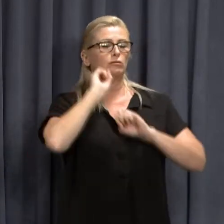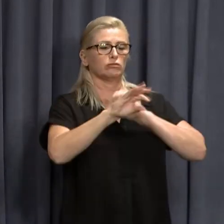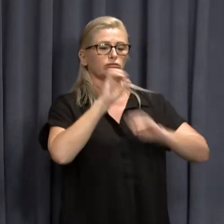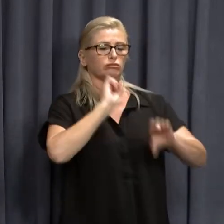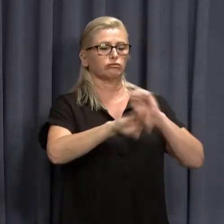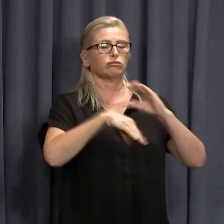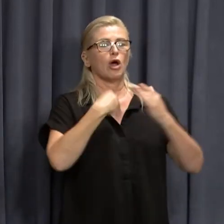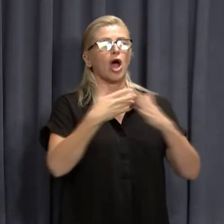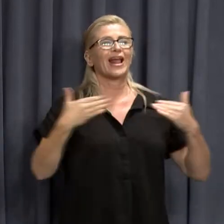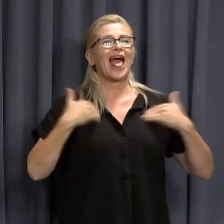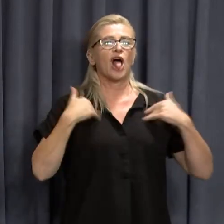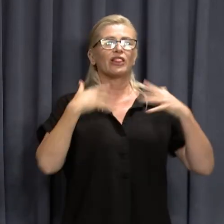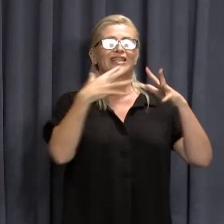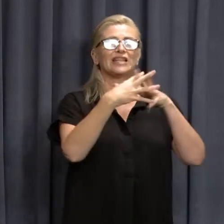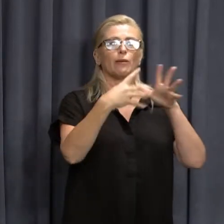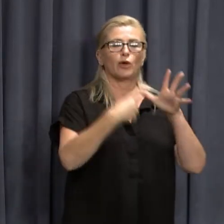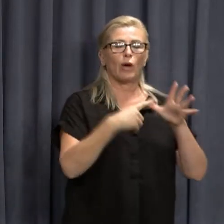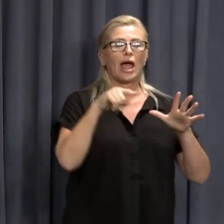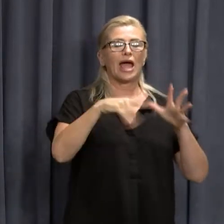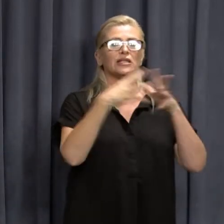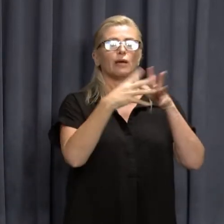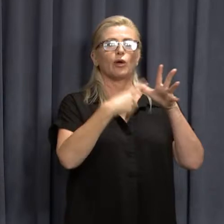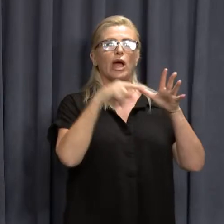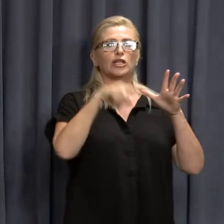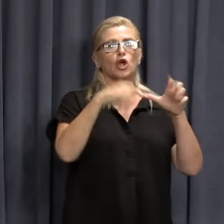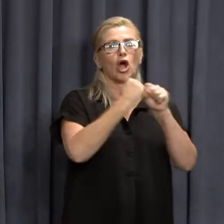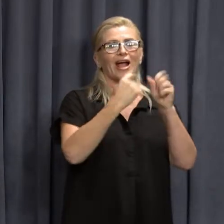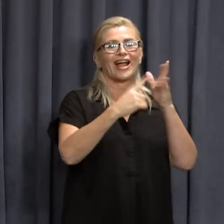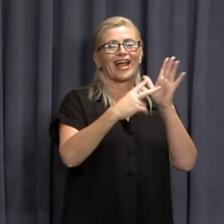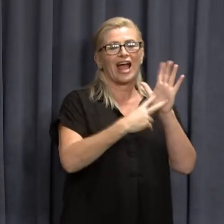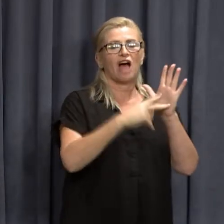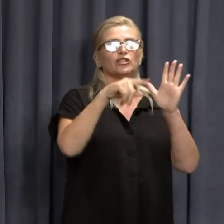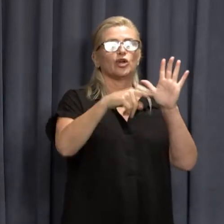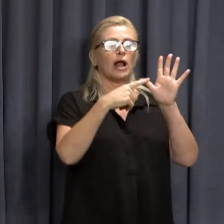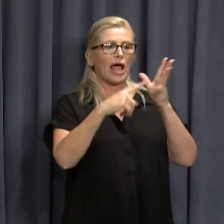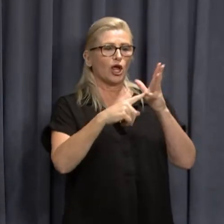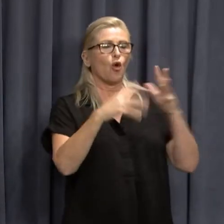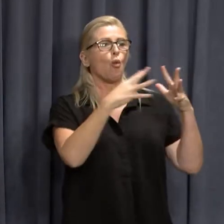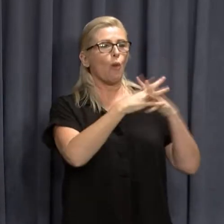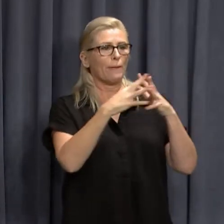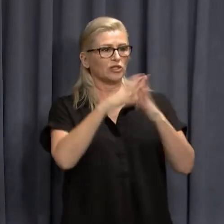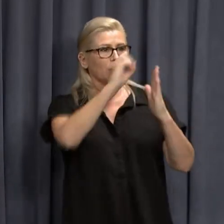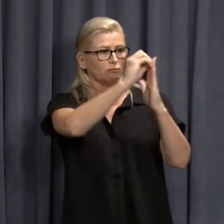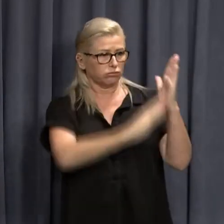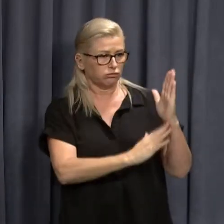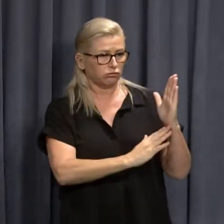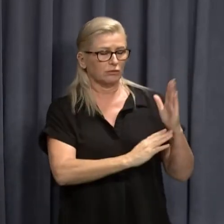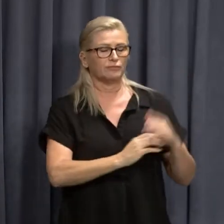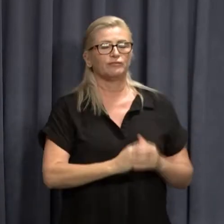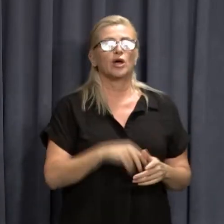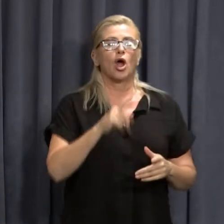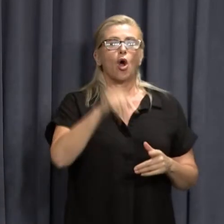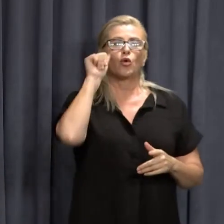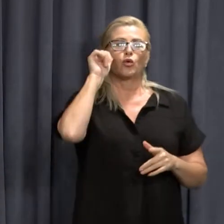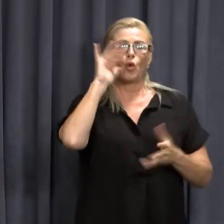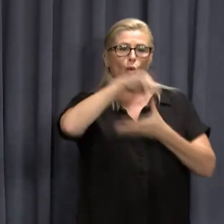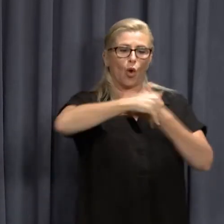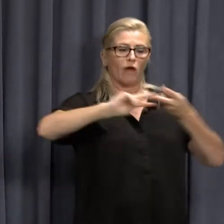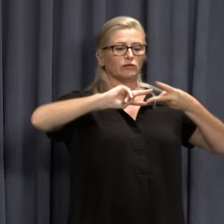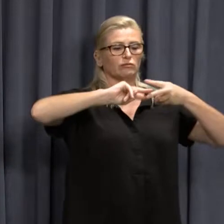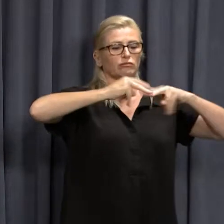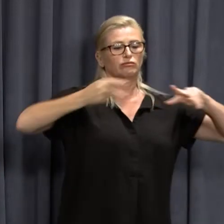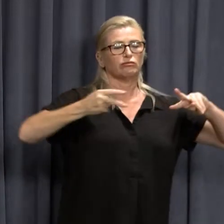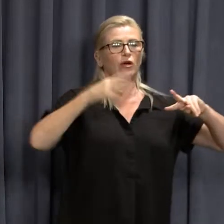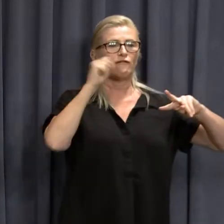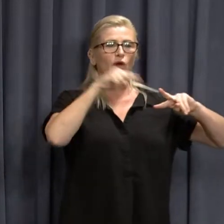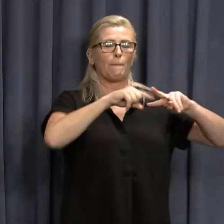HealthyWA and wa.gov.au websites when confirmed. The genome sequencing for the mystery case reported